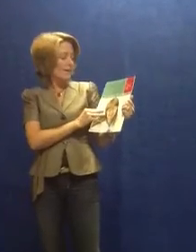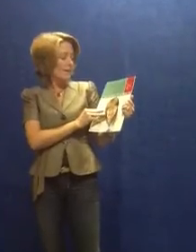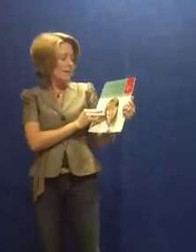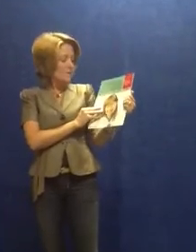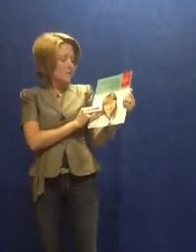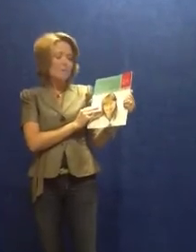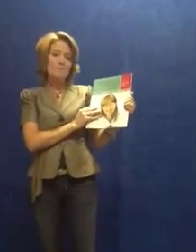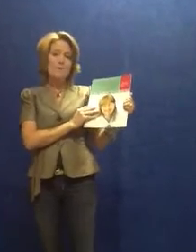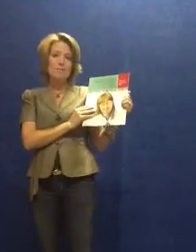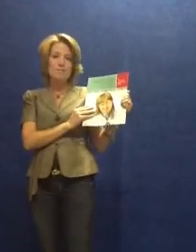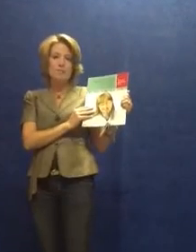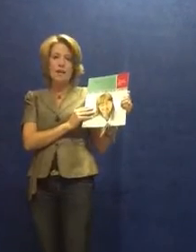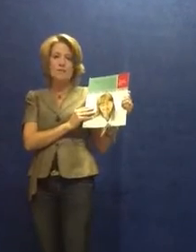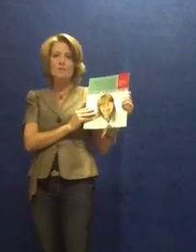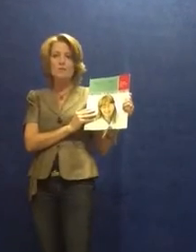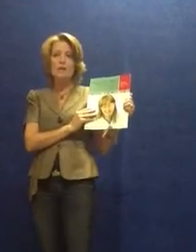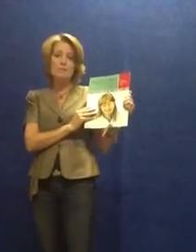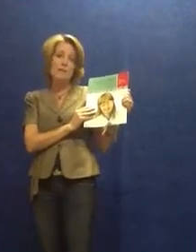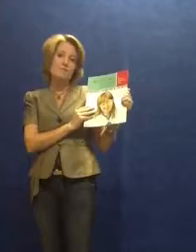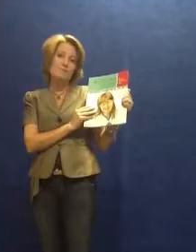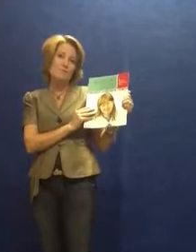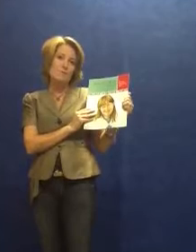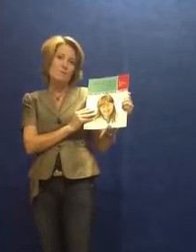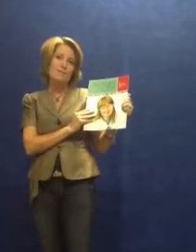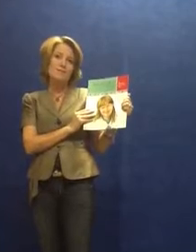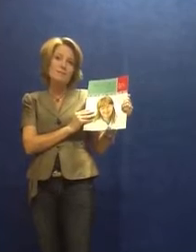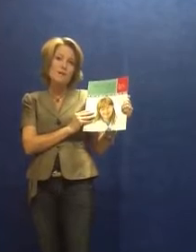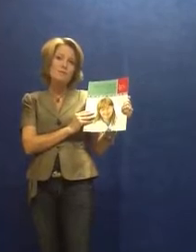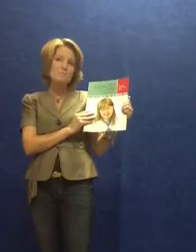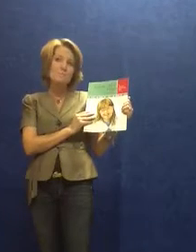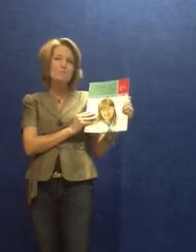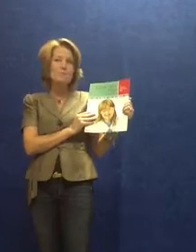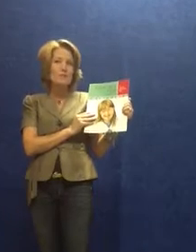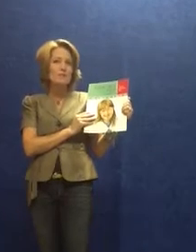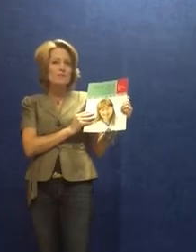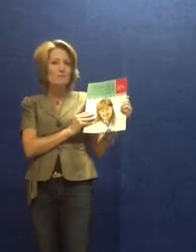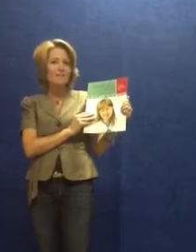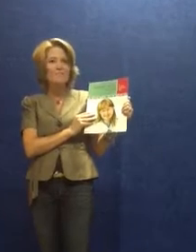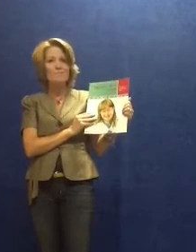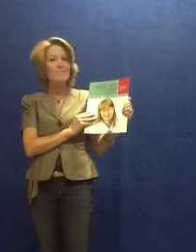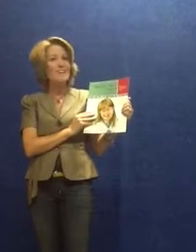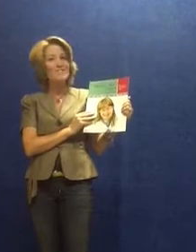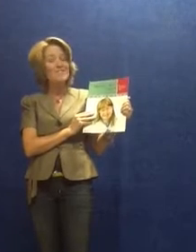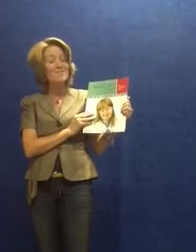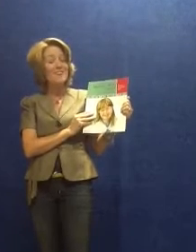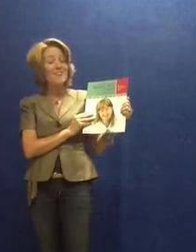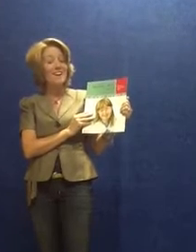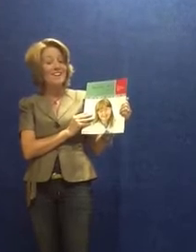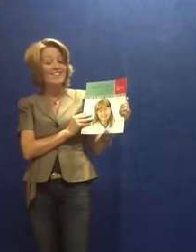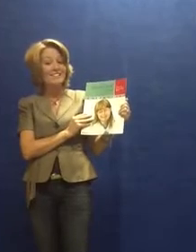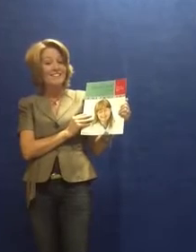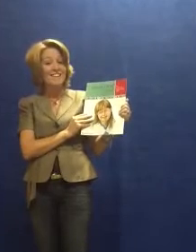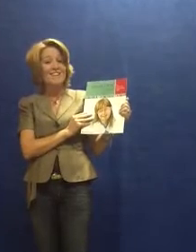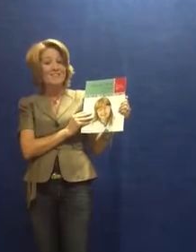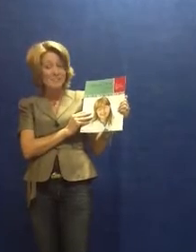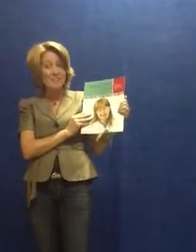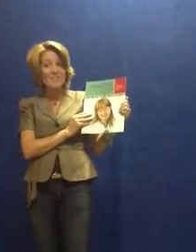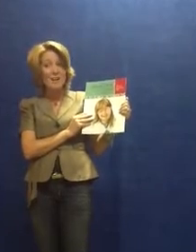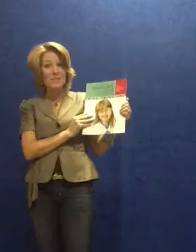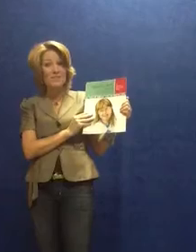This story is about Michelle, who has Down syndrome, and sometimes people treat her differently, but not when she's playing hockey, and certainly not when